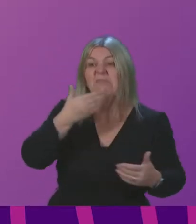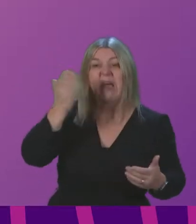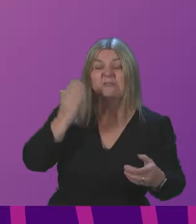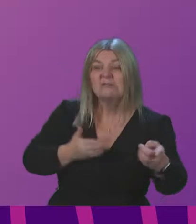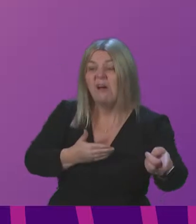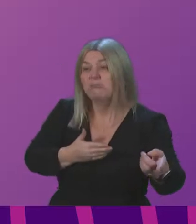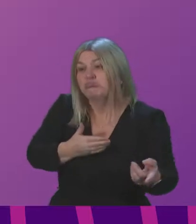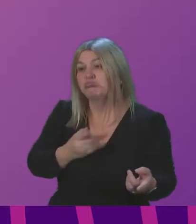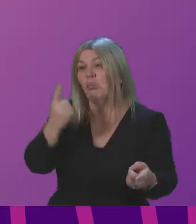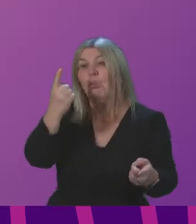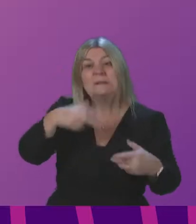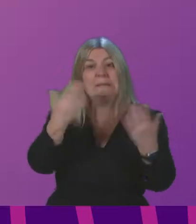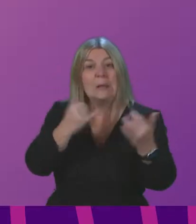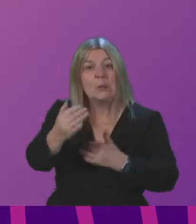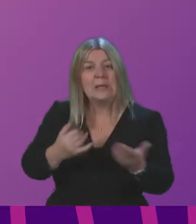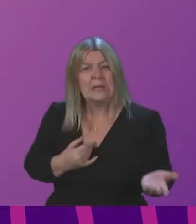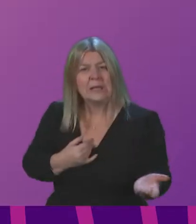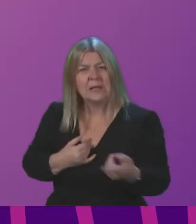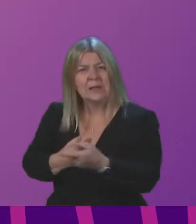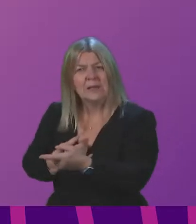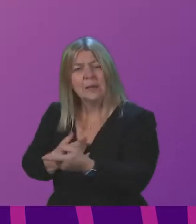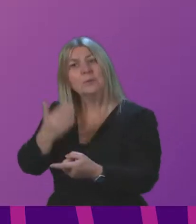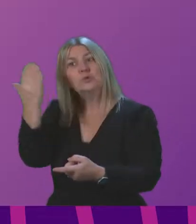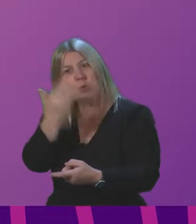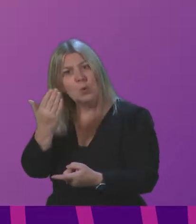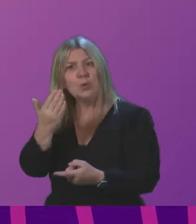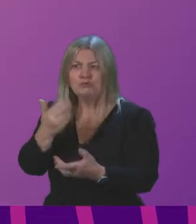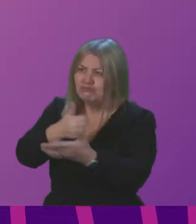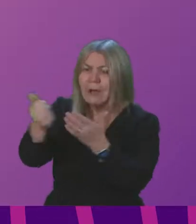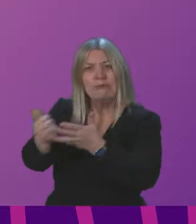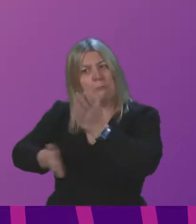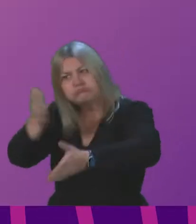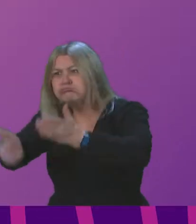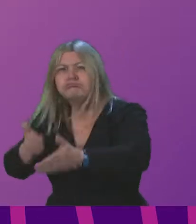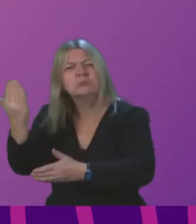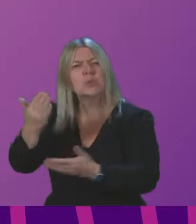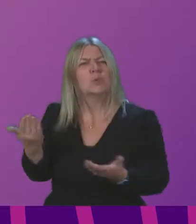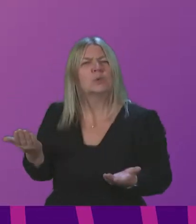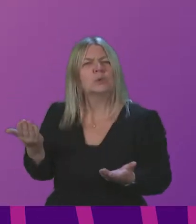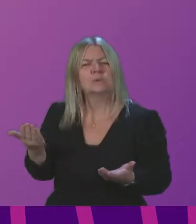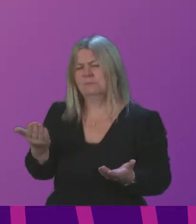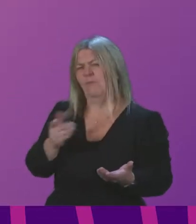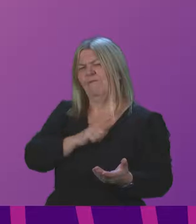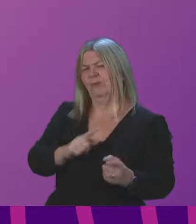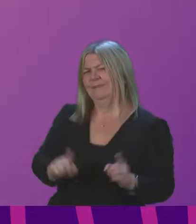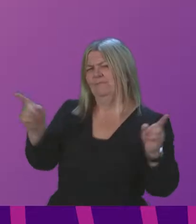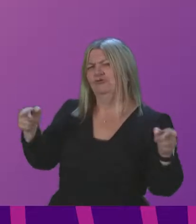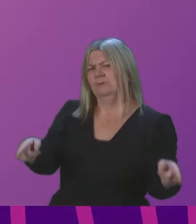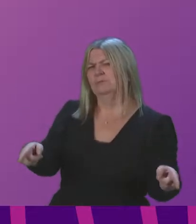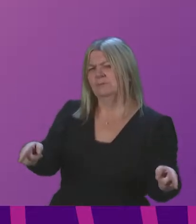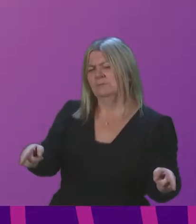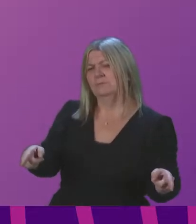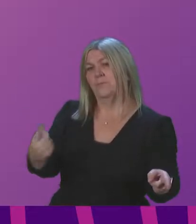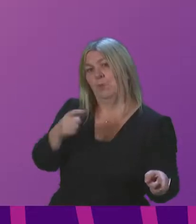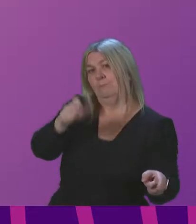less than a day a week, while pupils and school staff can attend schools daily. One constituent told me that their young